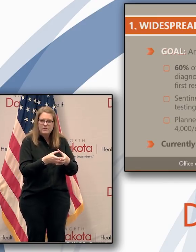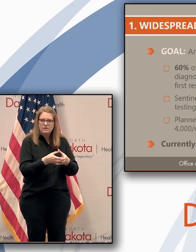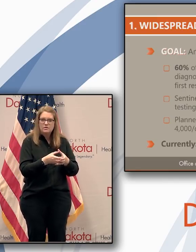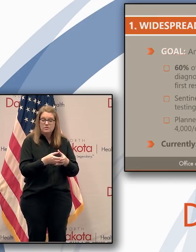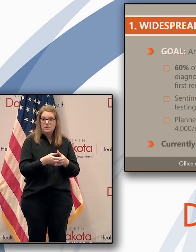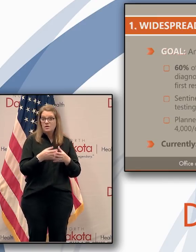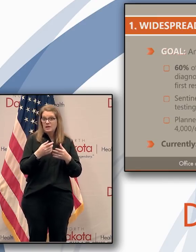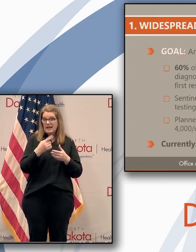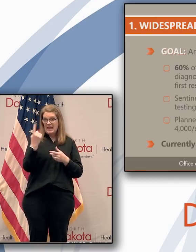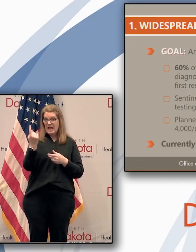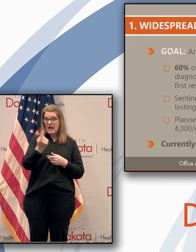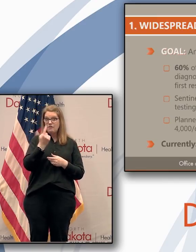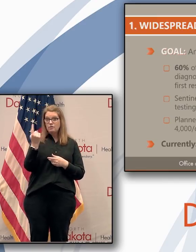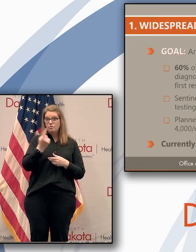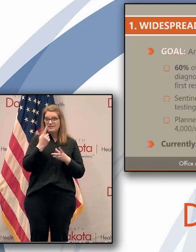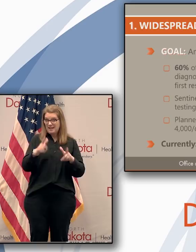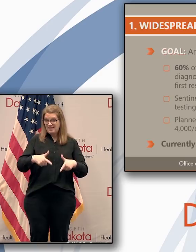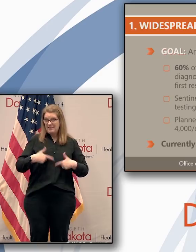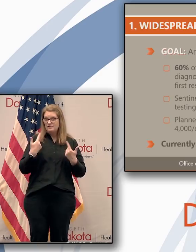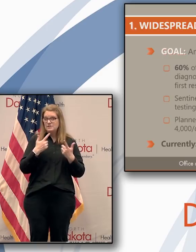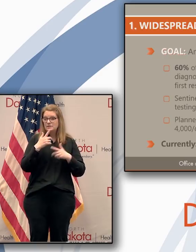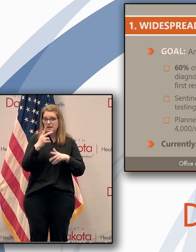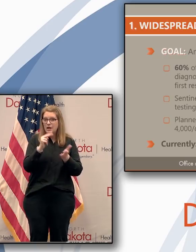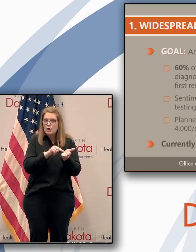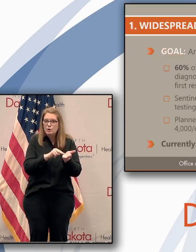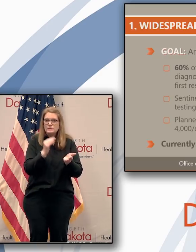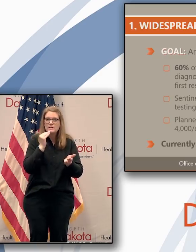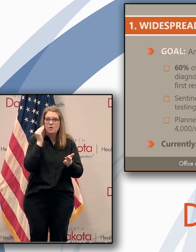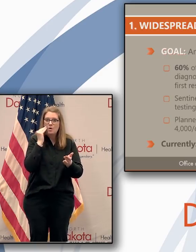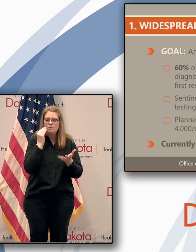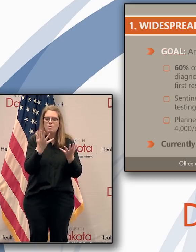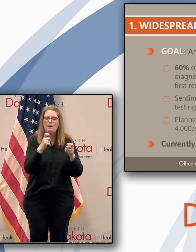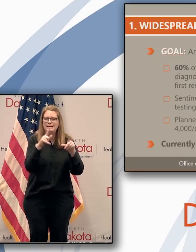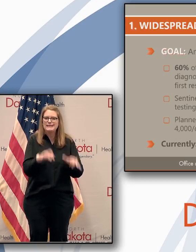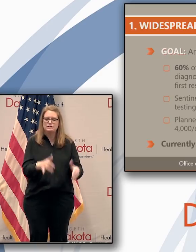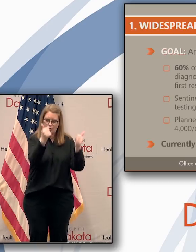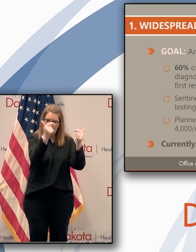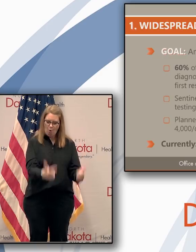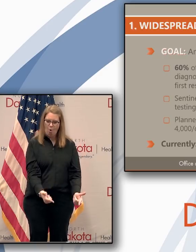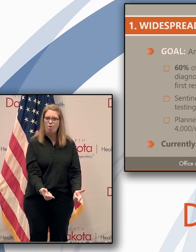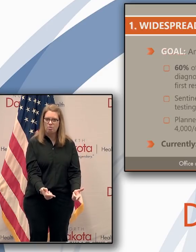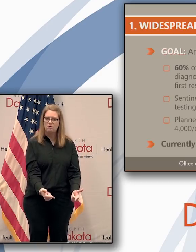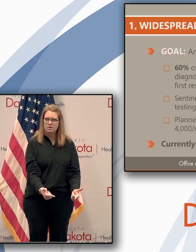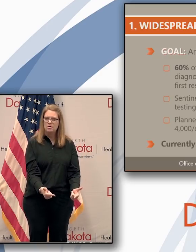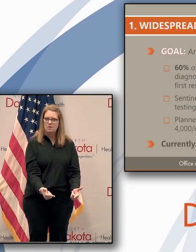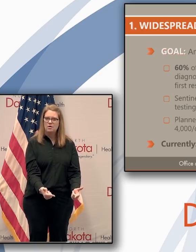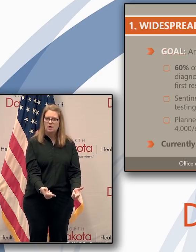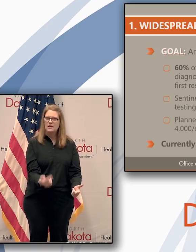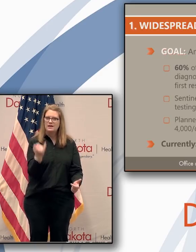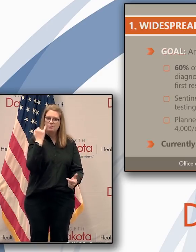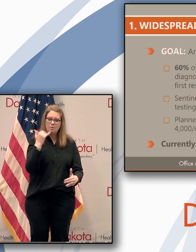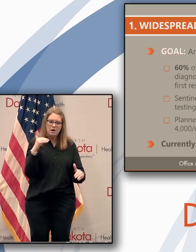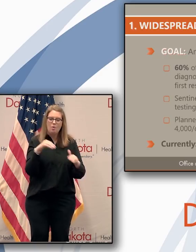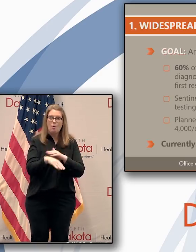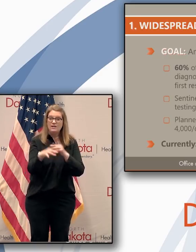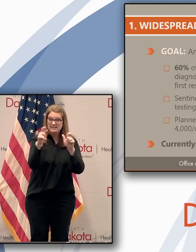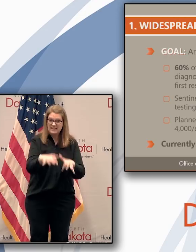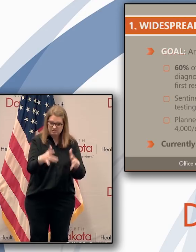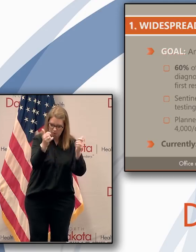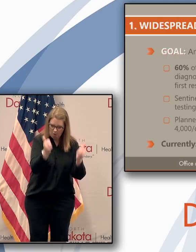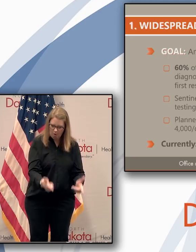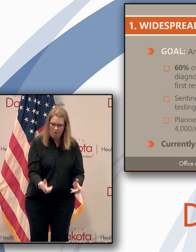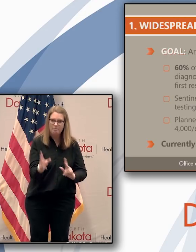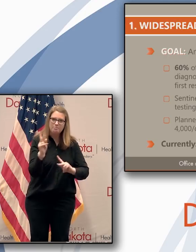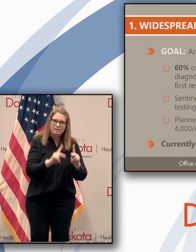test everybody that's in a long-term care facility in North Dakota. And we're going to need these kinds of volumes if we're going to do that and then regularly